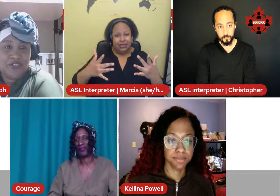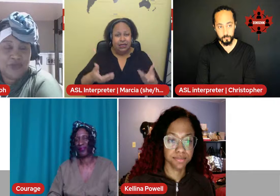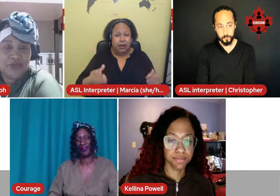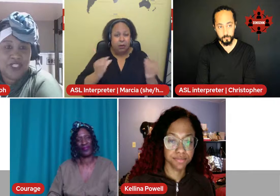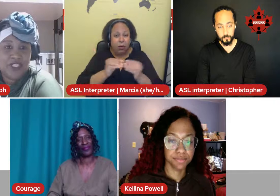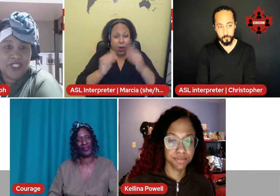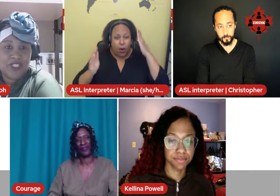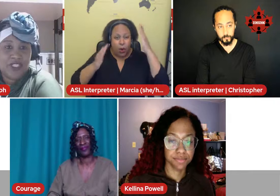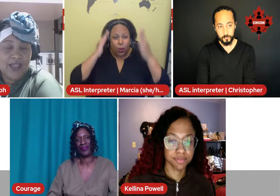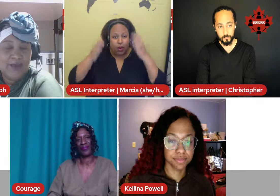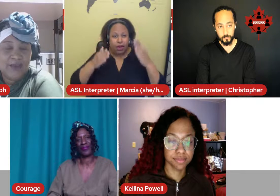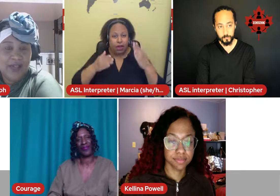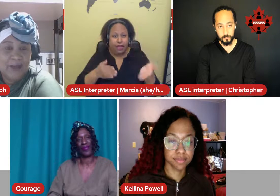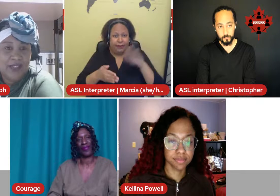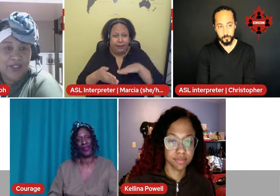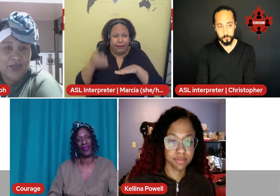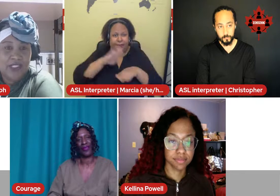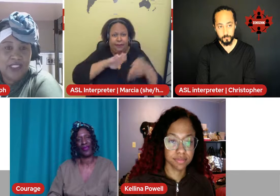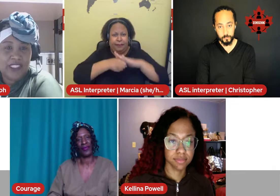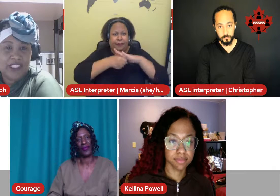sure. How about, how about you Kalina?